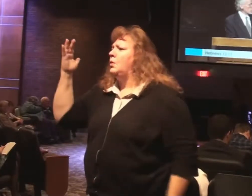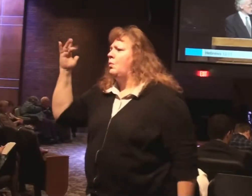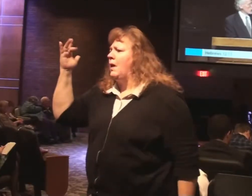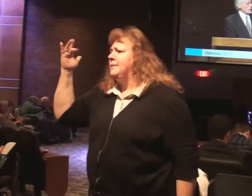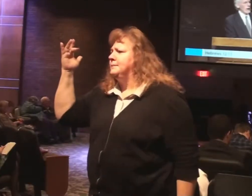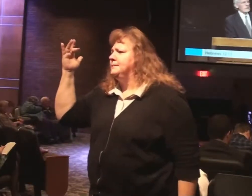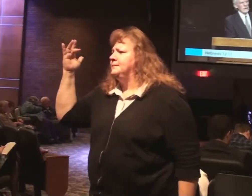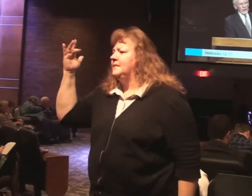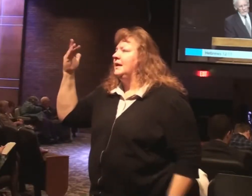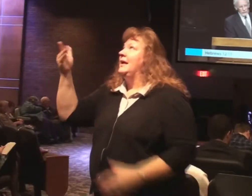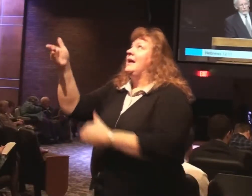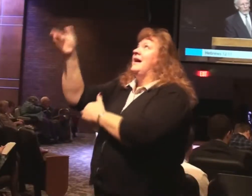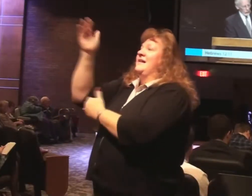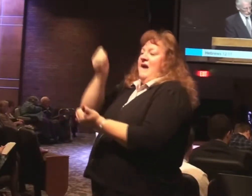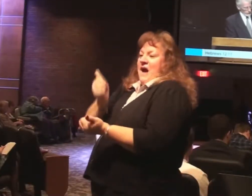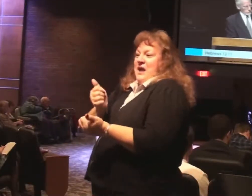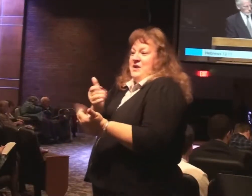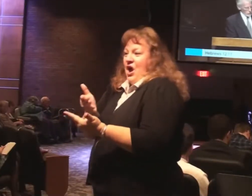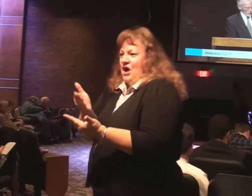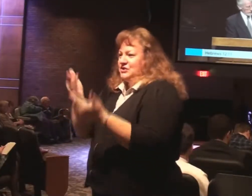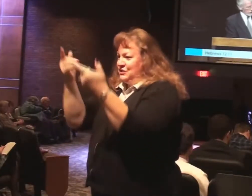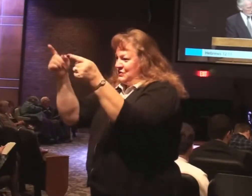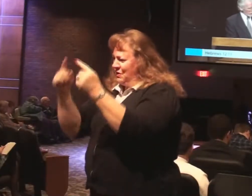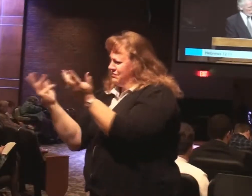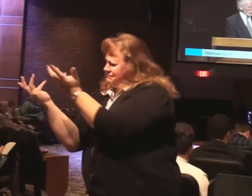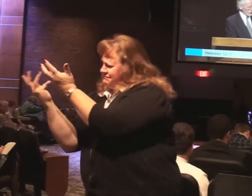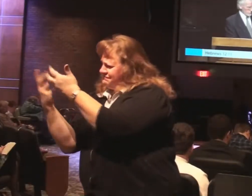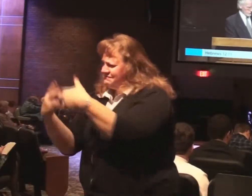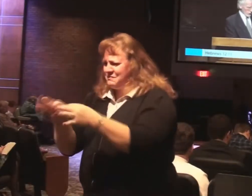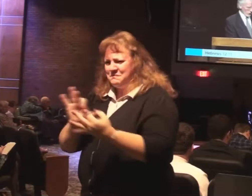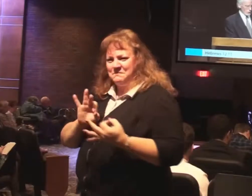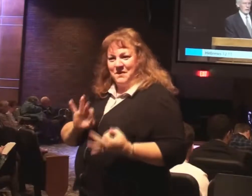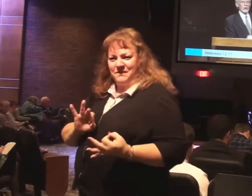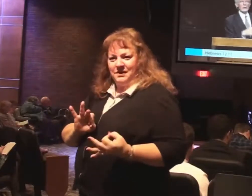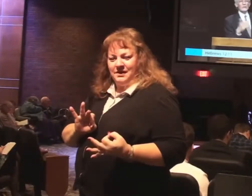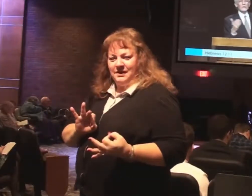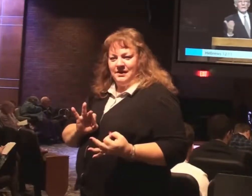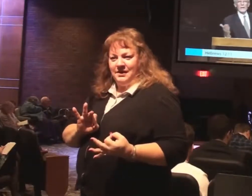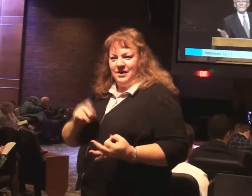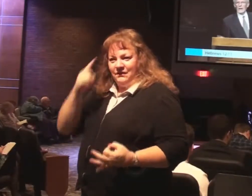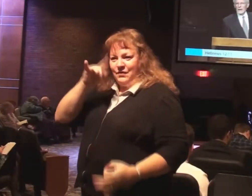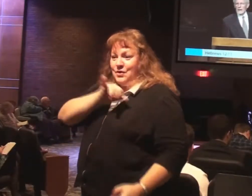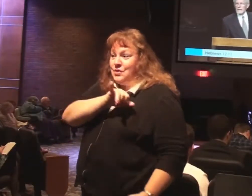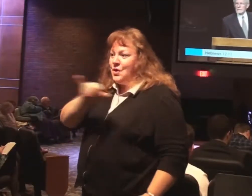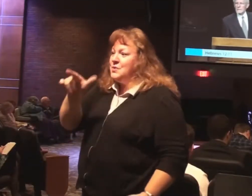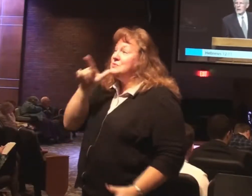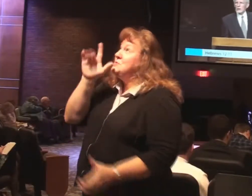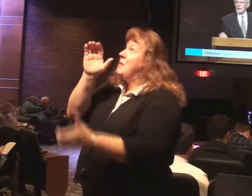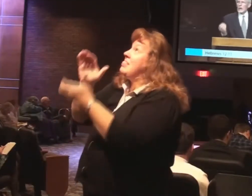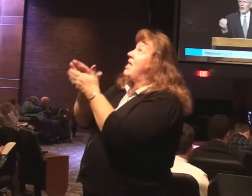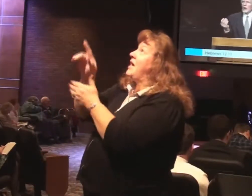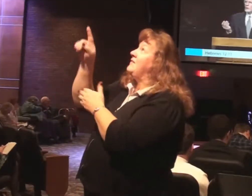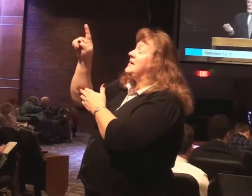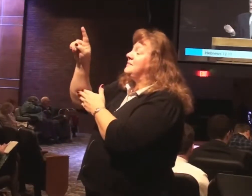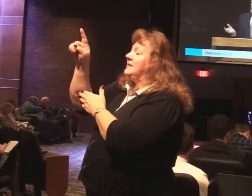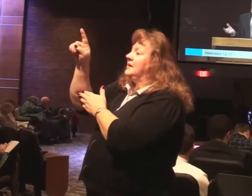God causes all things to work together for good. To those who love God, to those who have been